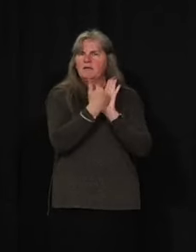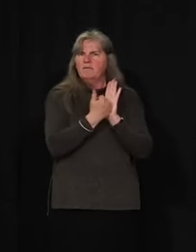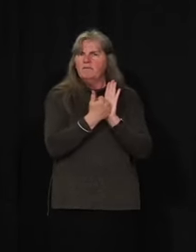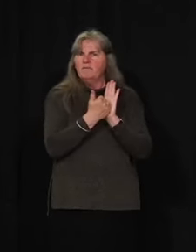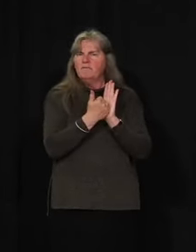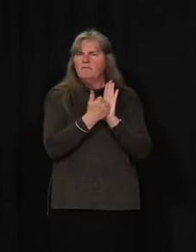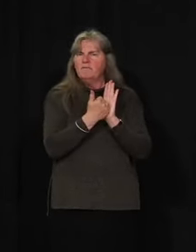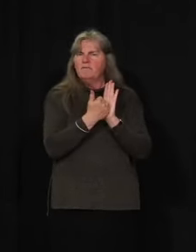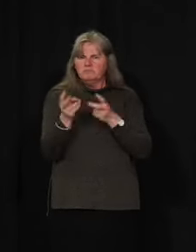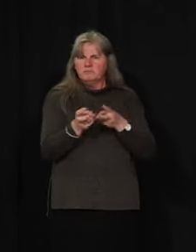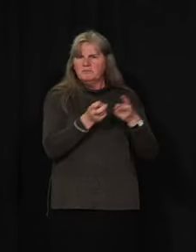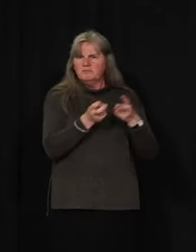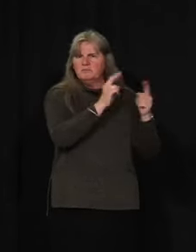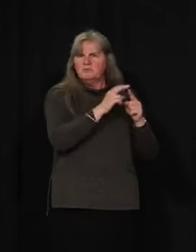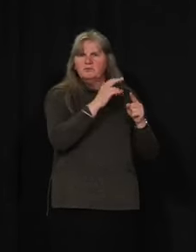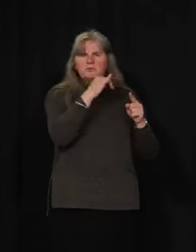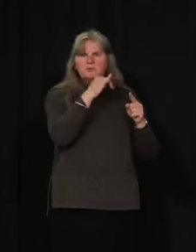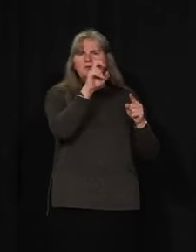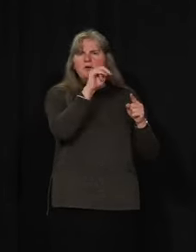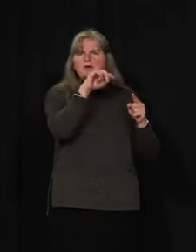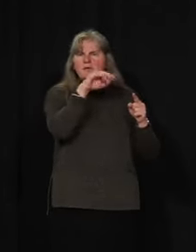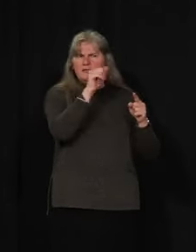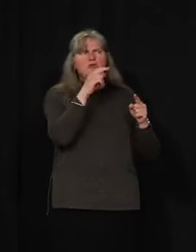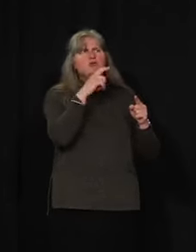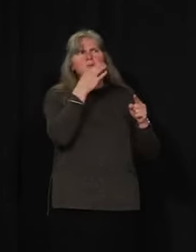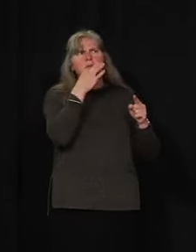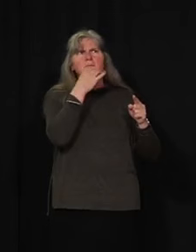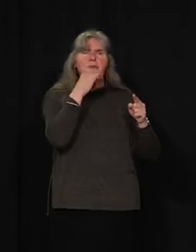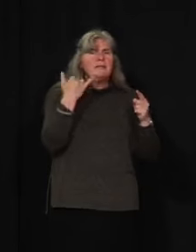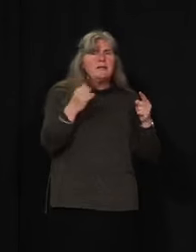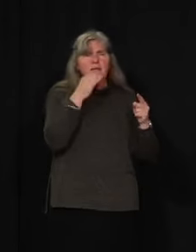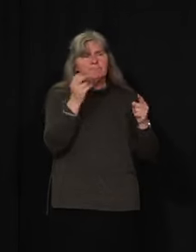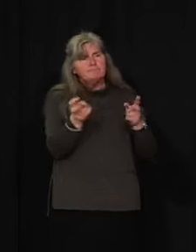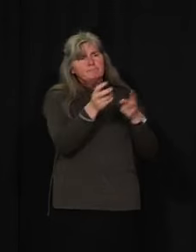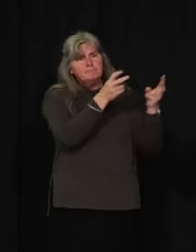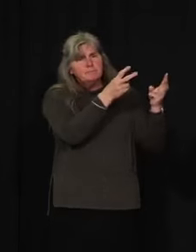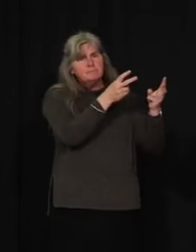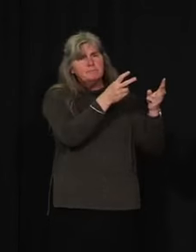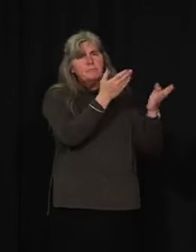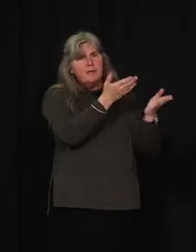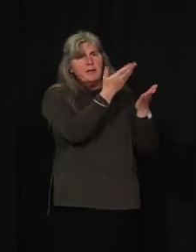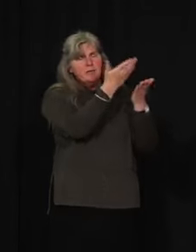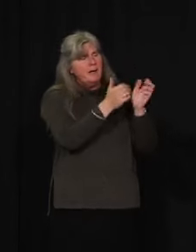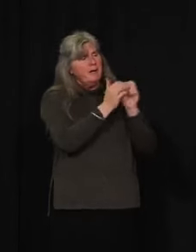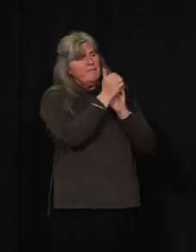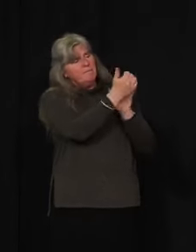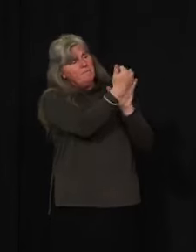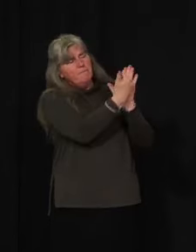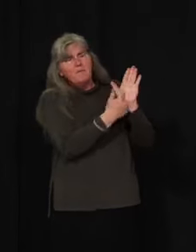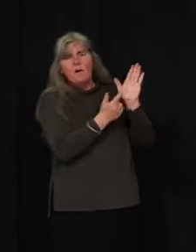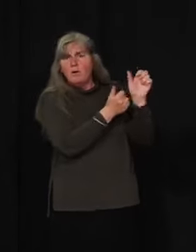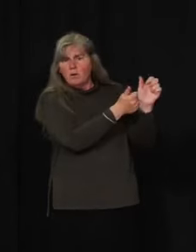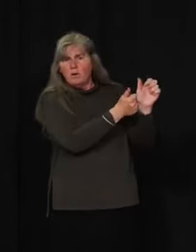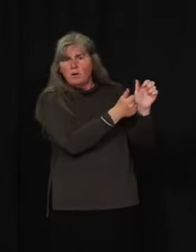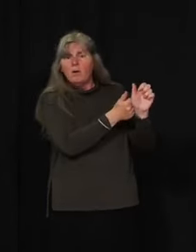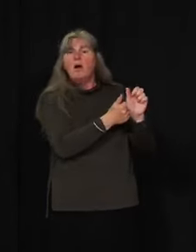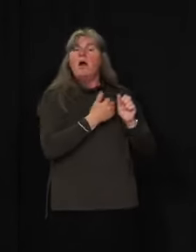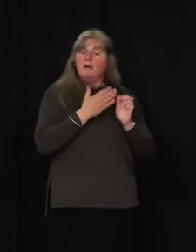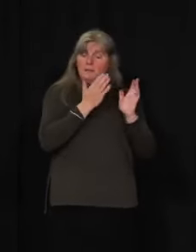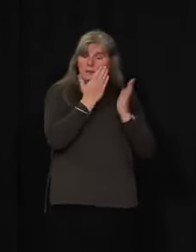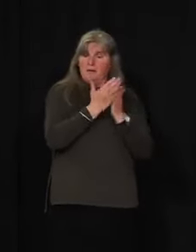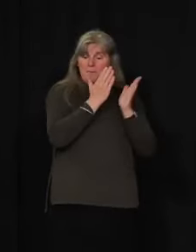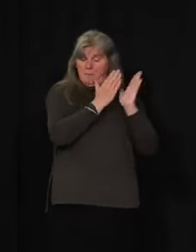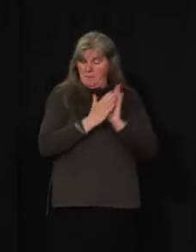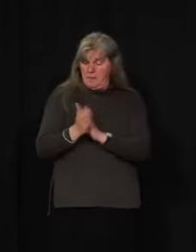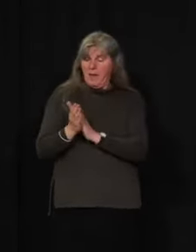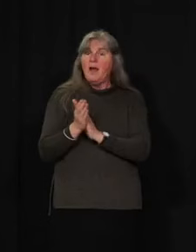shortly, if not today. And we have already reviewed a number of plans for particular